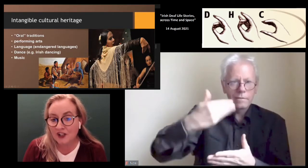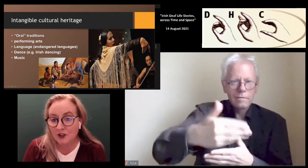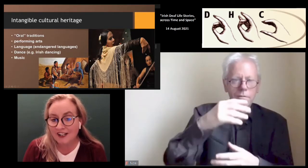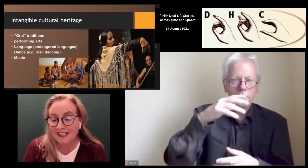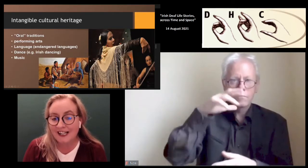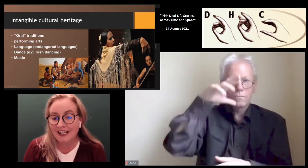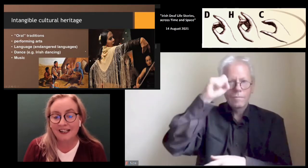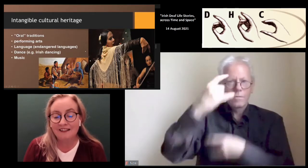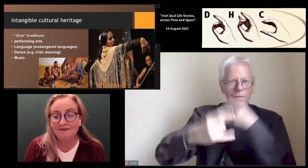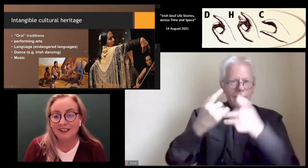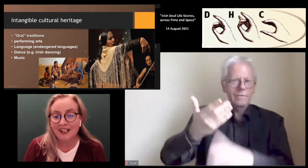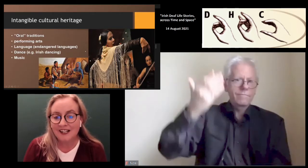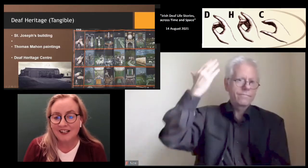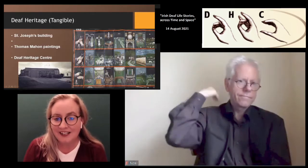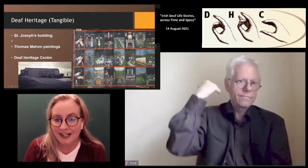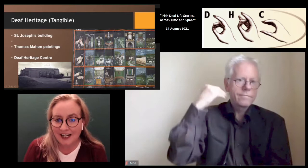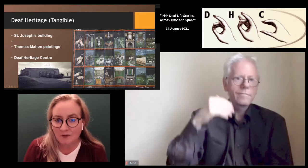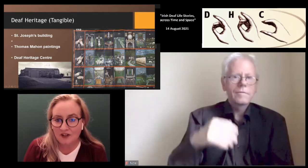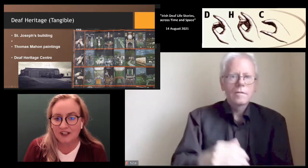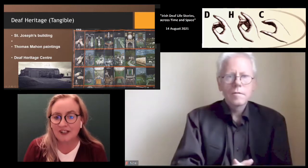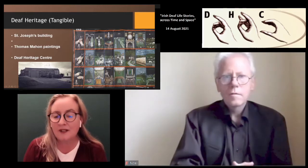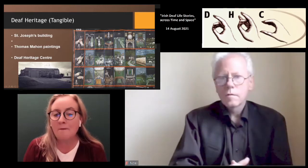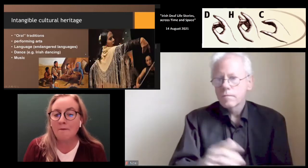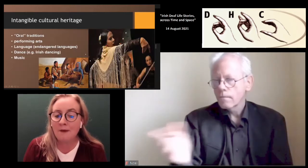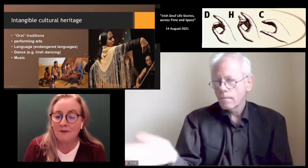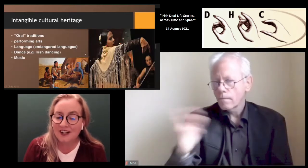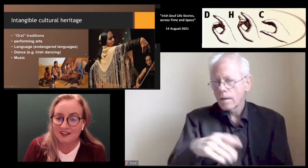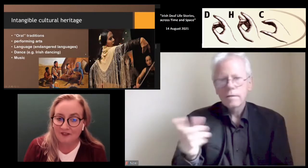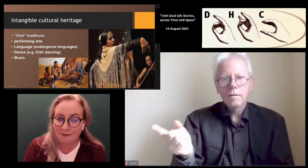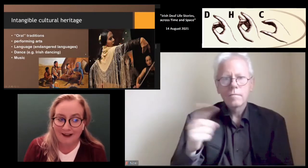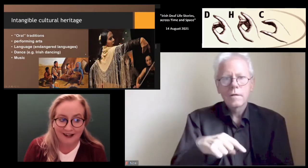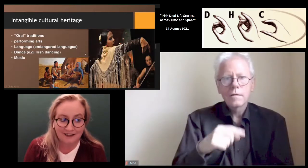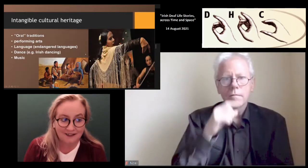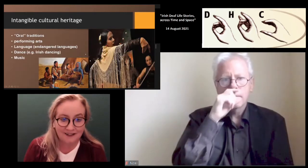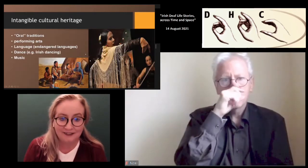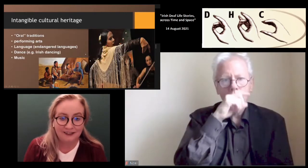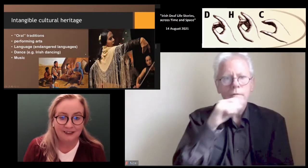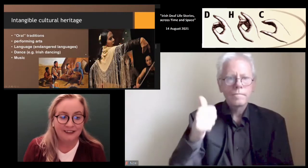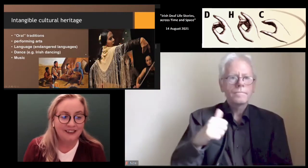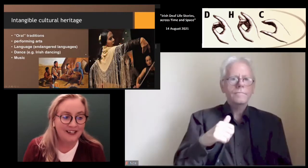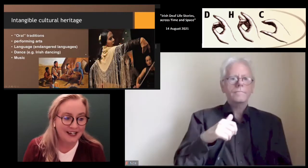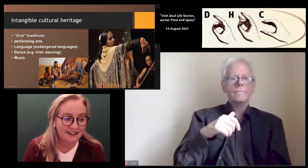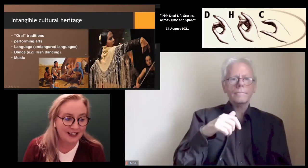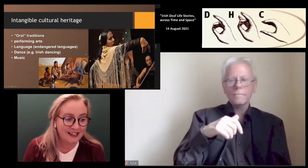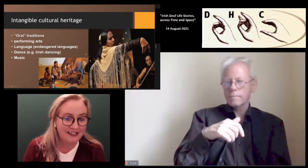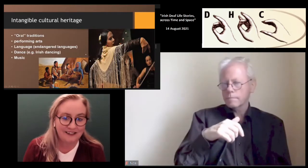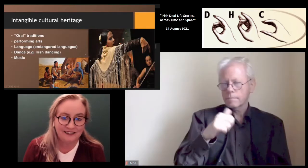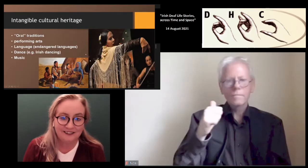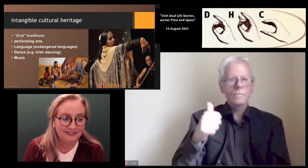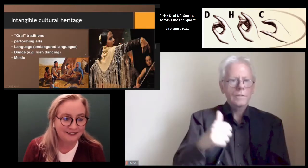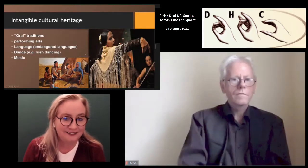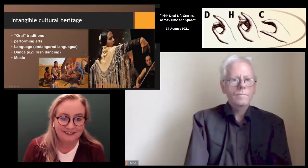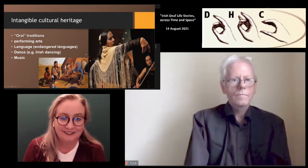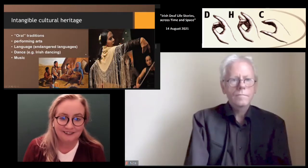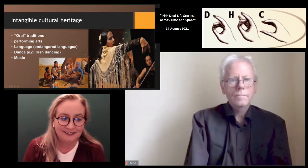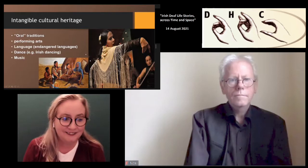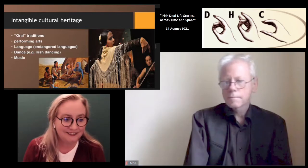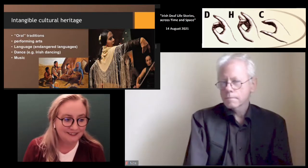oral storytelling, sign languages, memories of the past. Next slide.